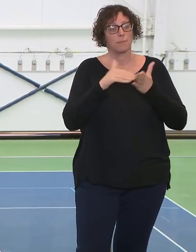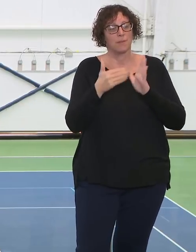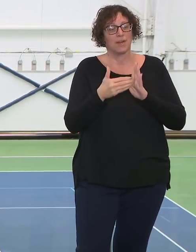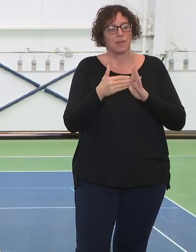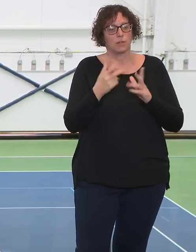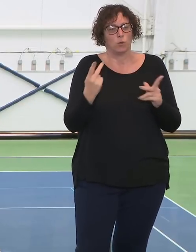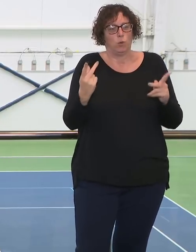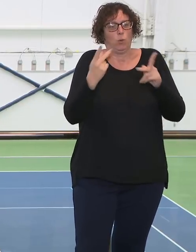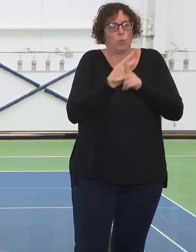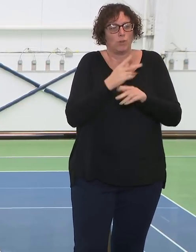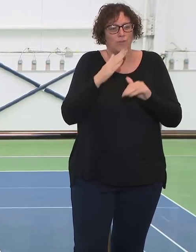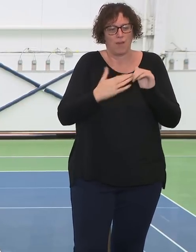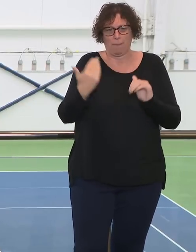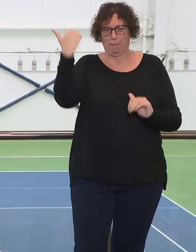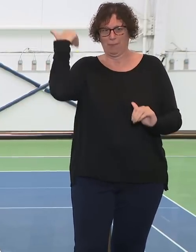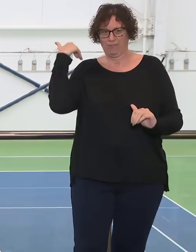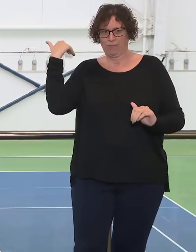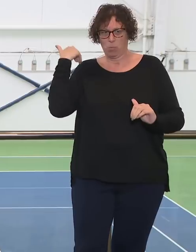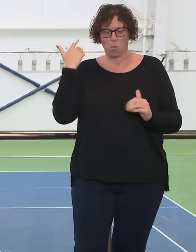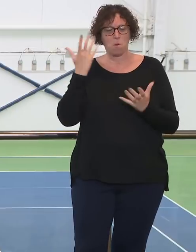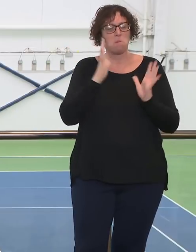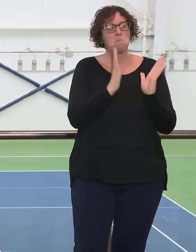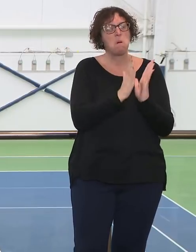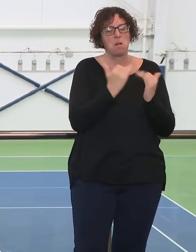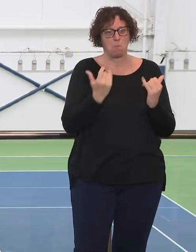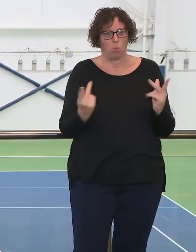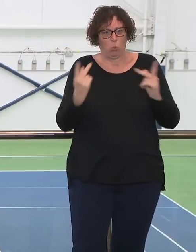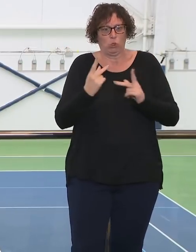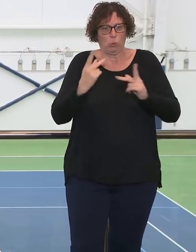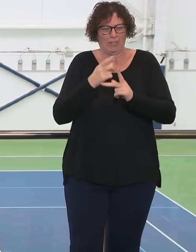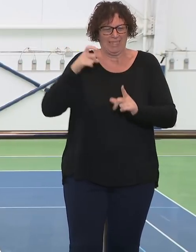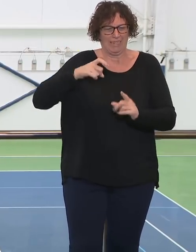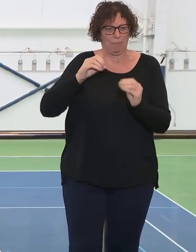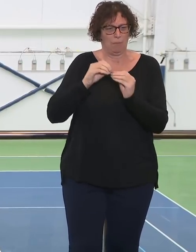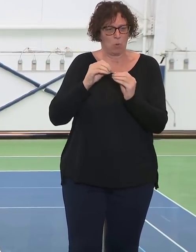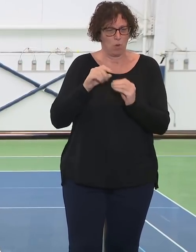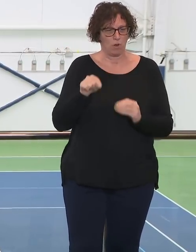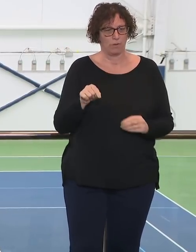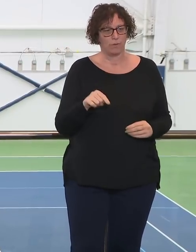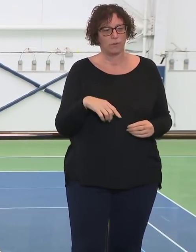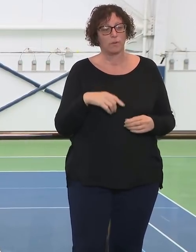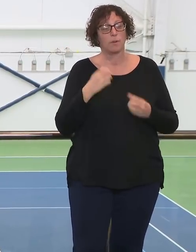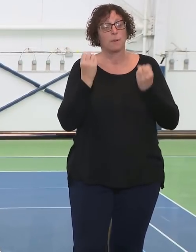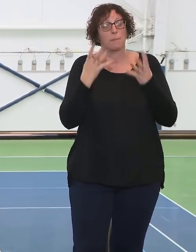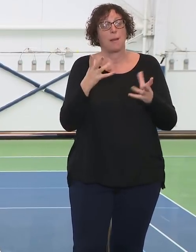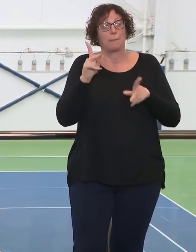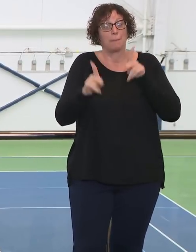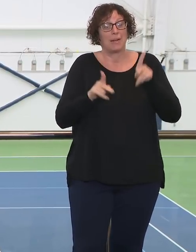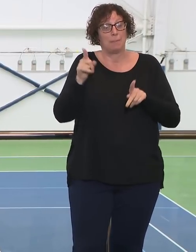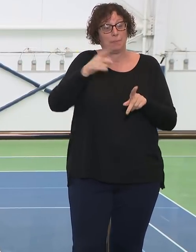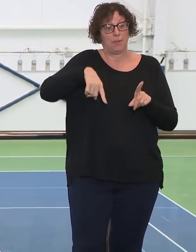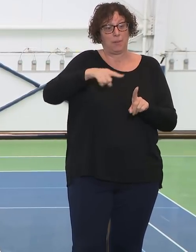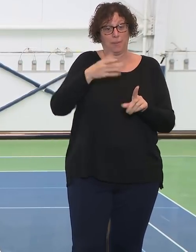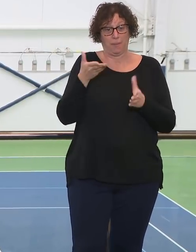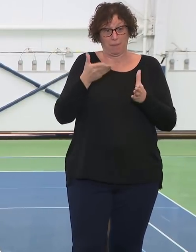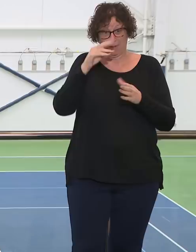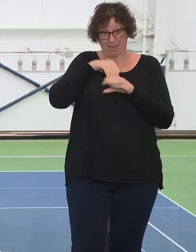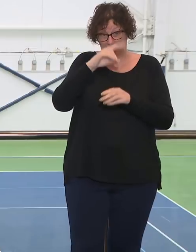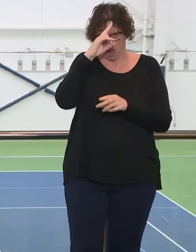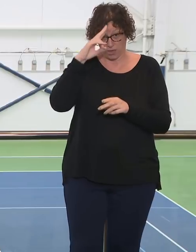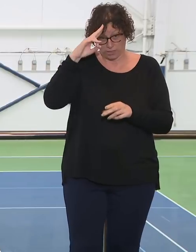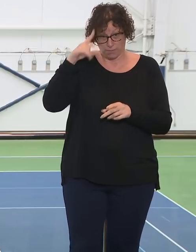Health and hospital has been acting like a system in terms of literally flattening the curve. Everybody should be familiar with that term,